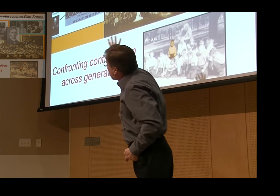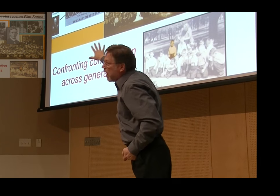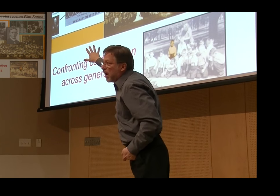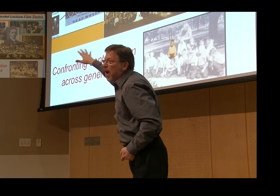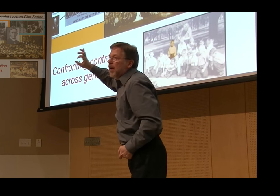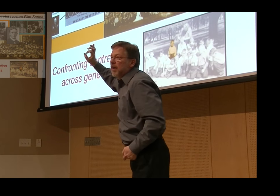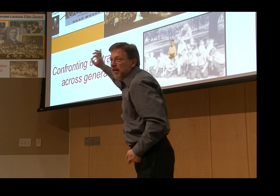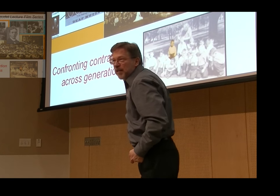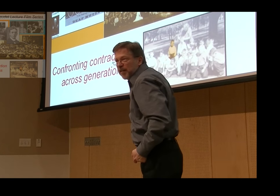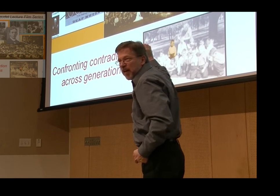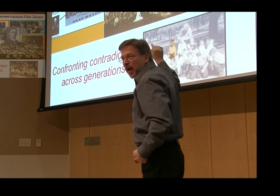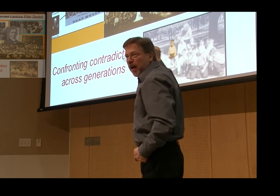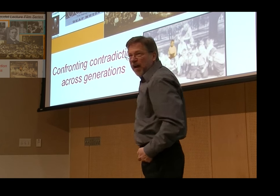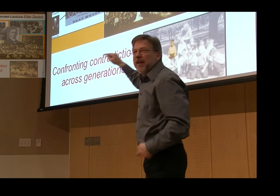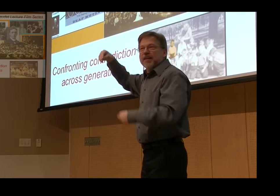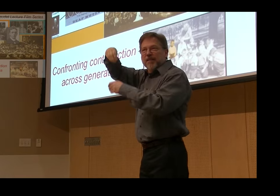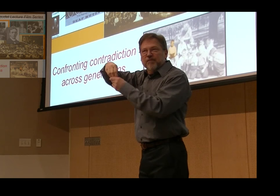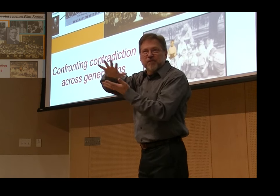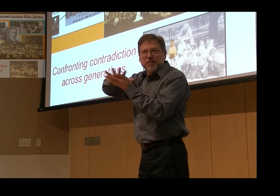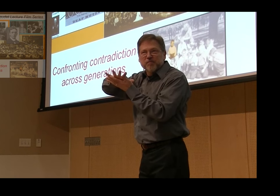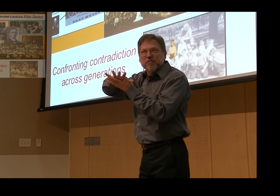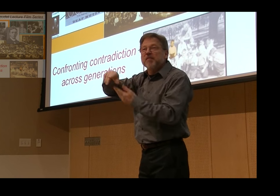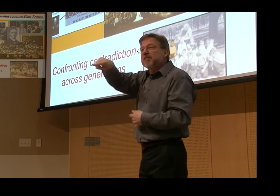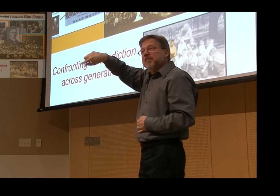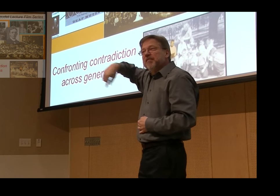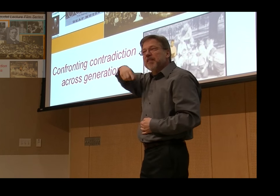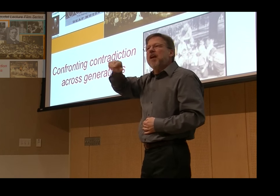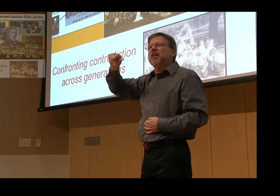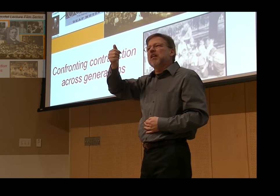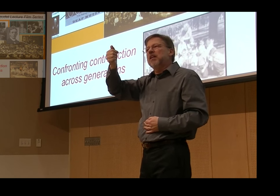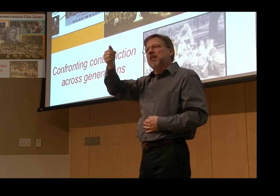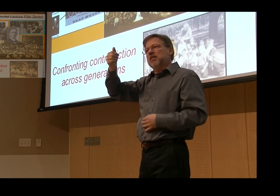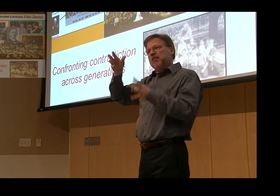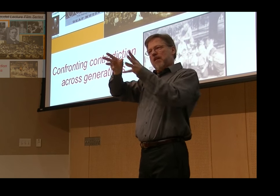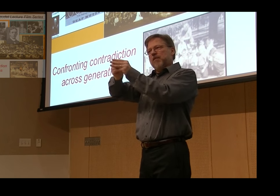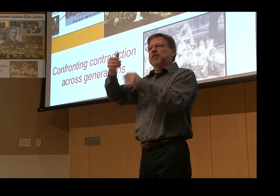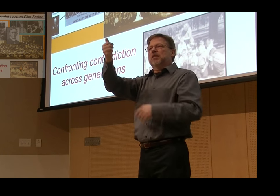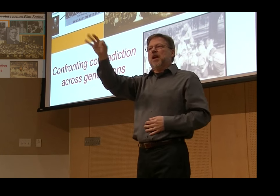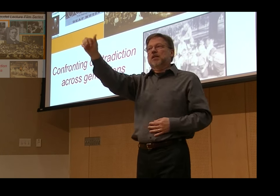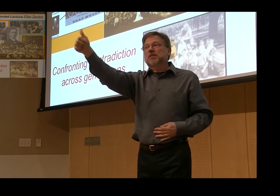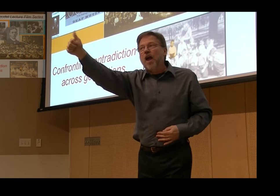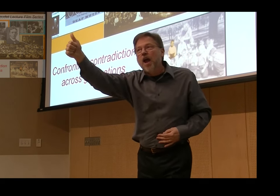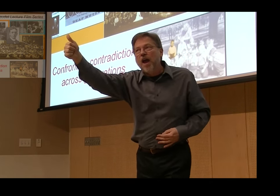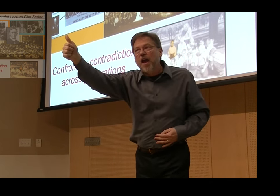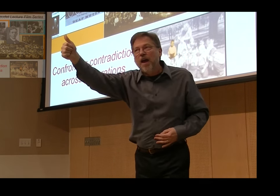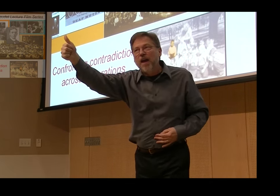representation of that younger generation also on the film. All of these circles represent signers that were